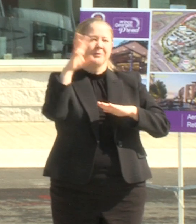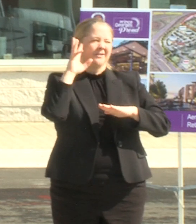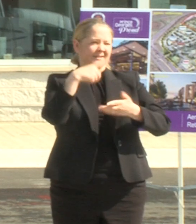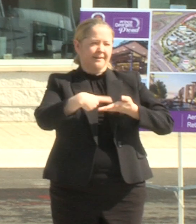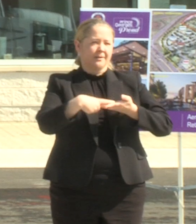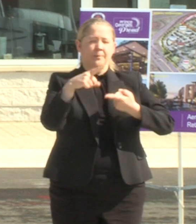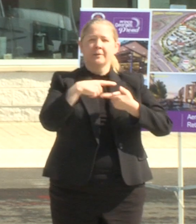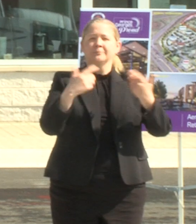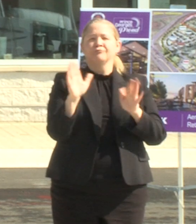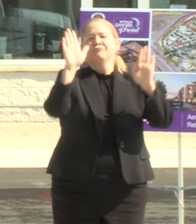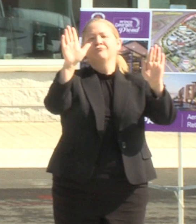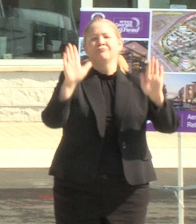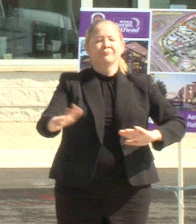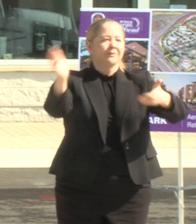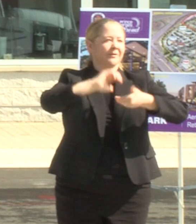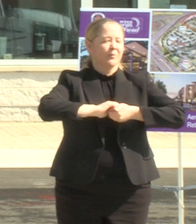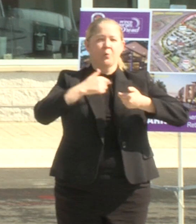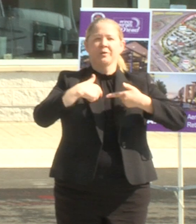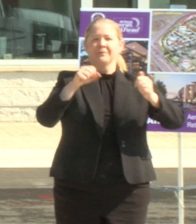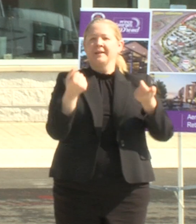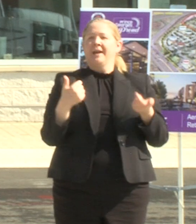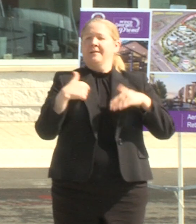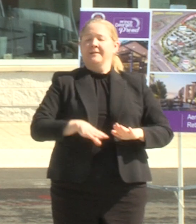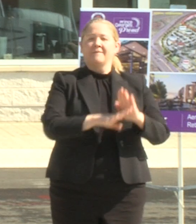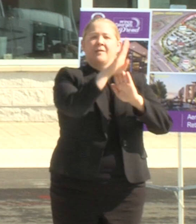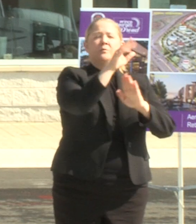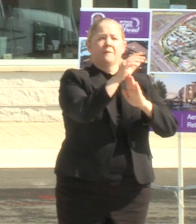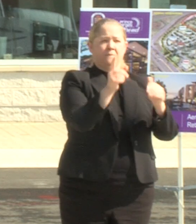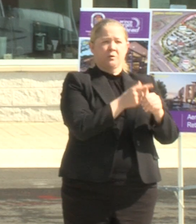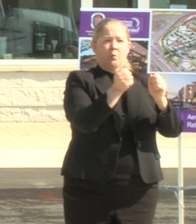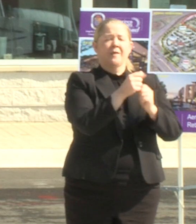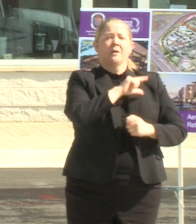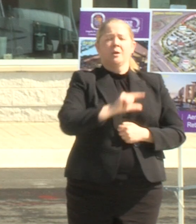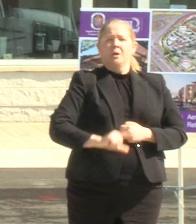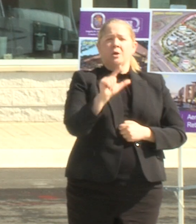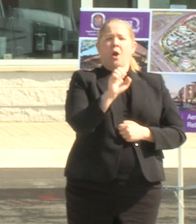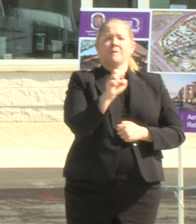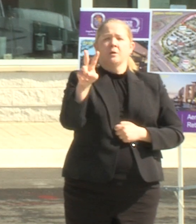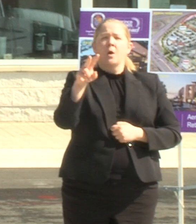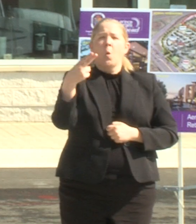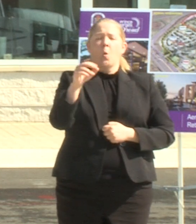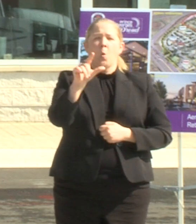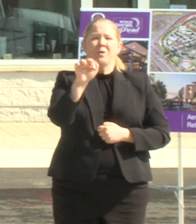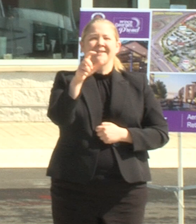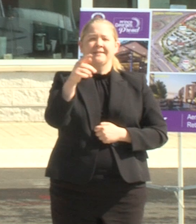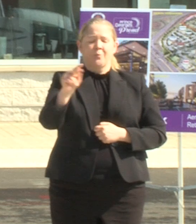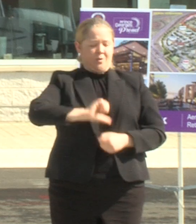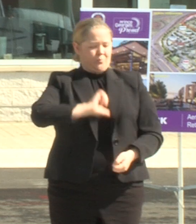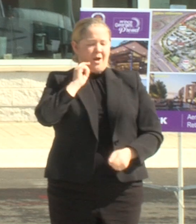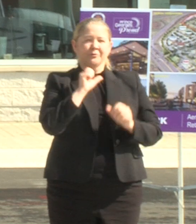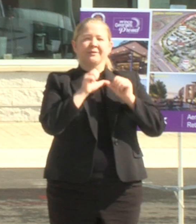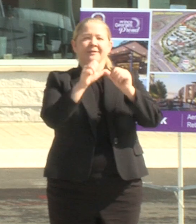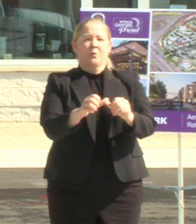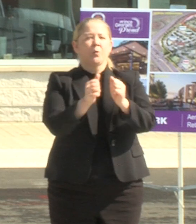that have that we were able to develop first with Governor Hogan we're proud to continue that partnership with Governor Moore as well